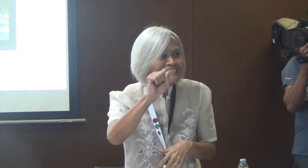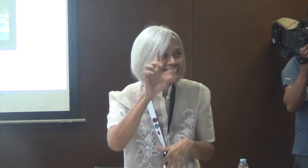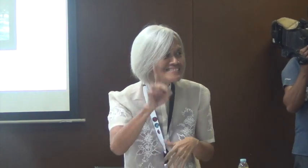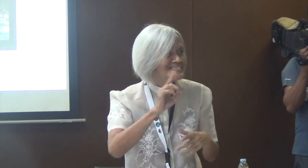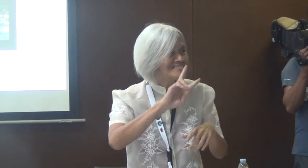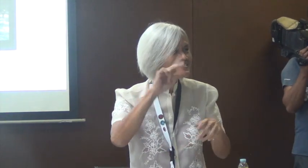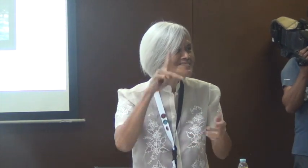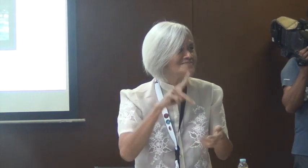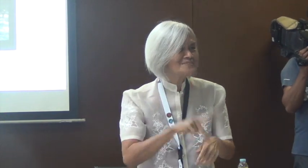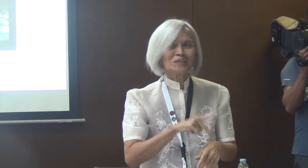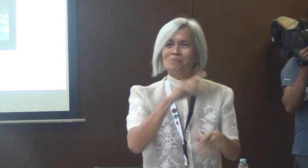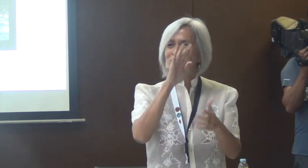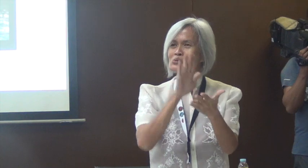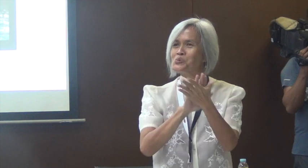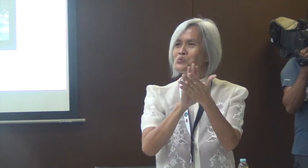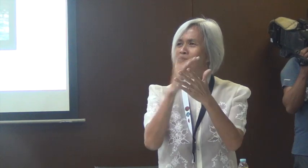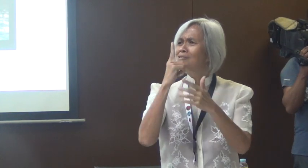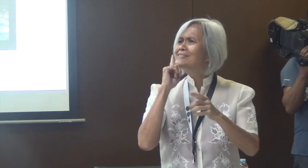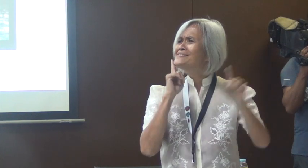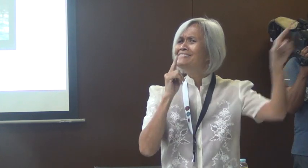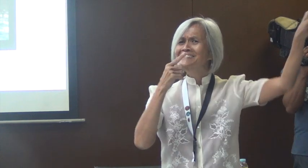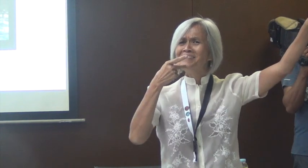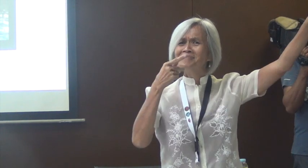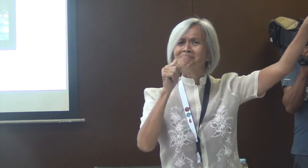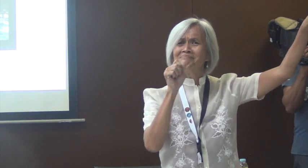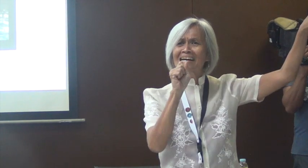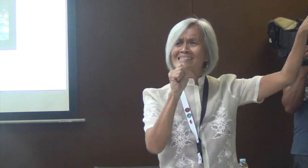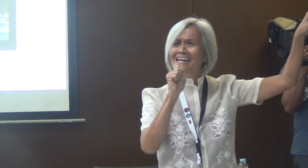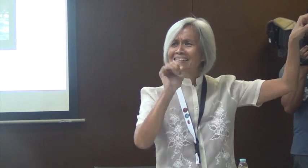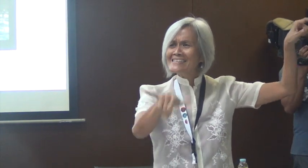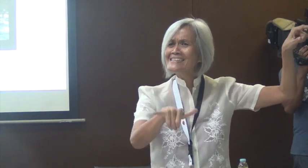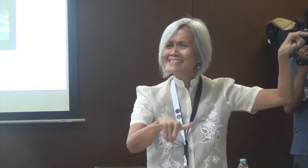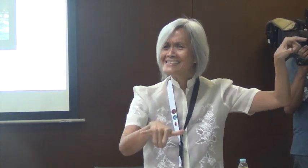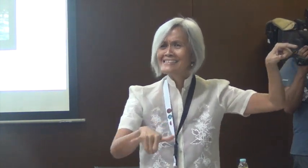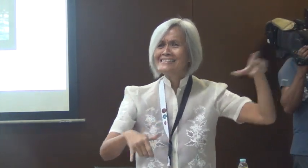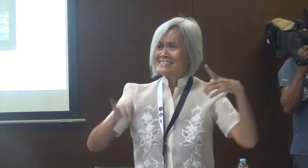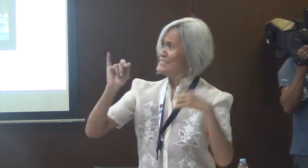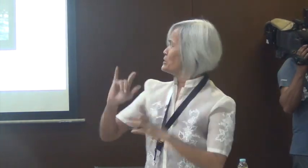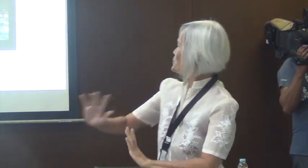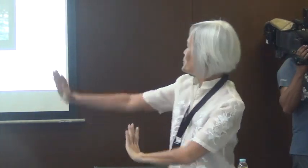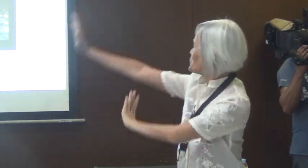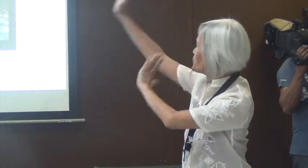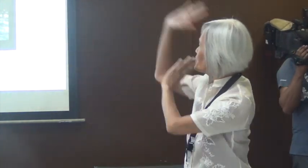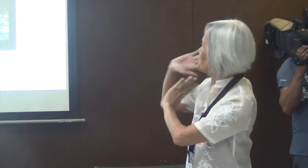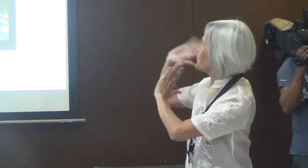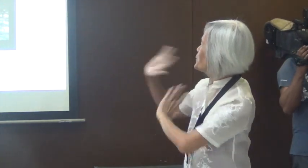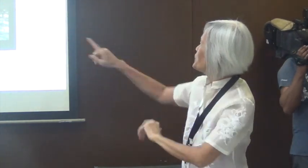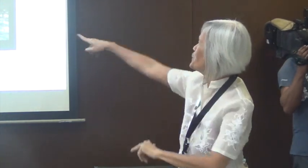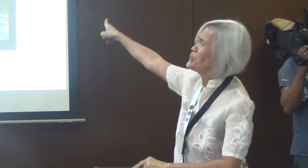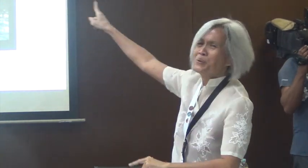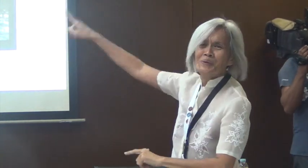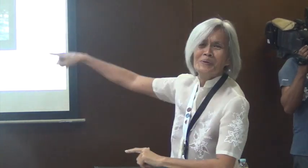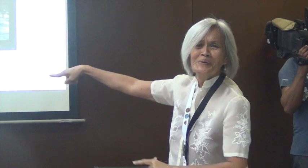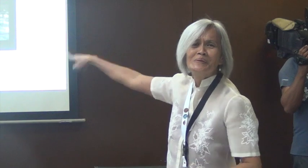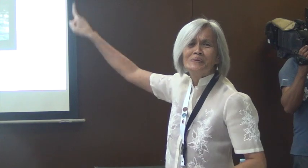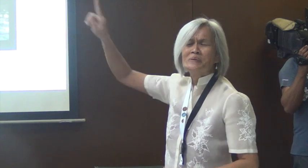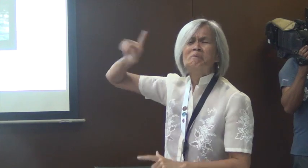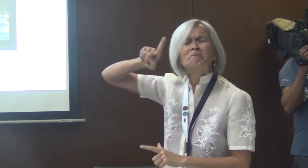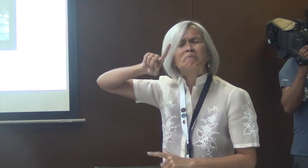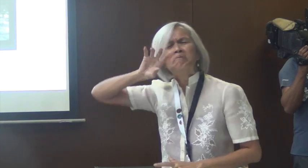So you're probably aware of the Philippine School for the Deaf in Pasari. And so it's an old school.